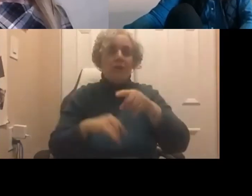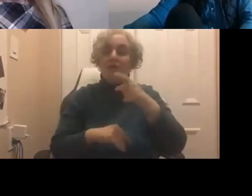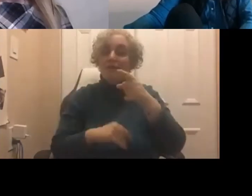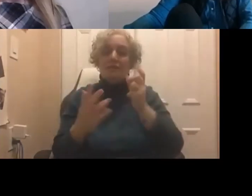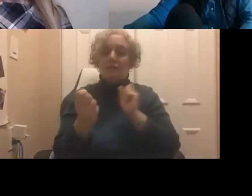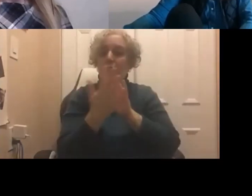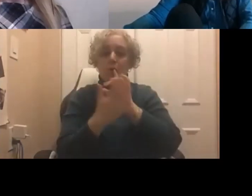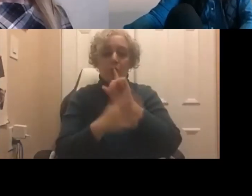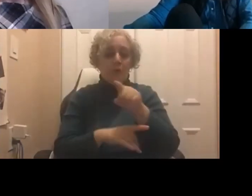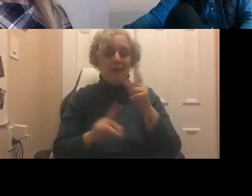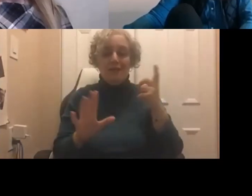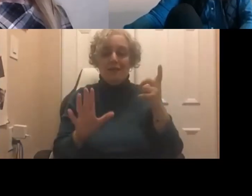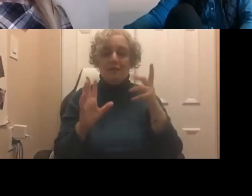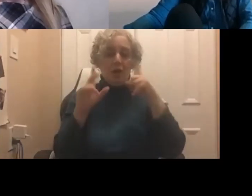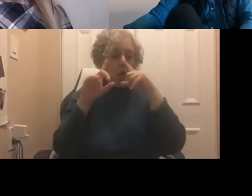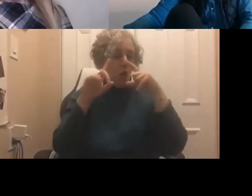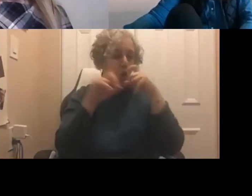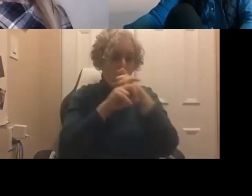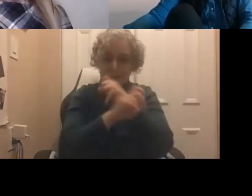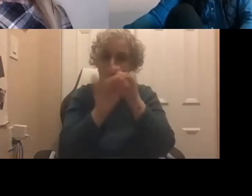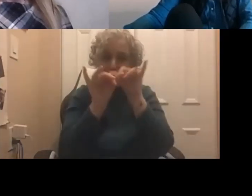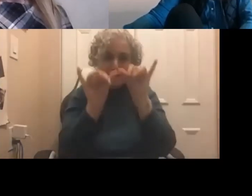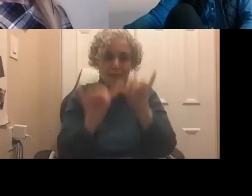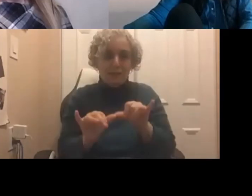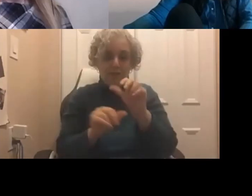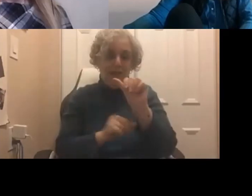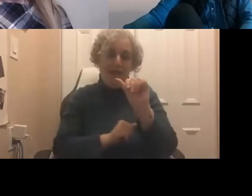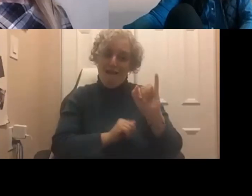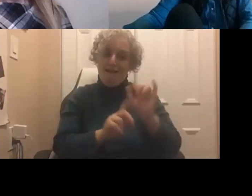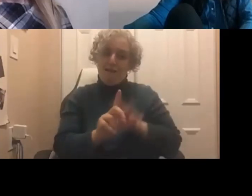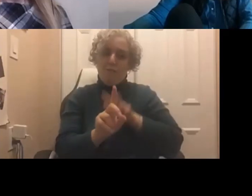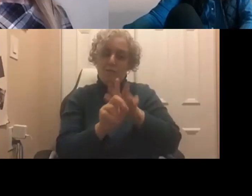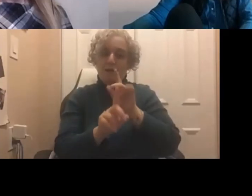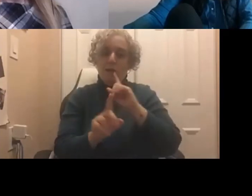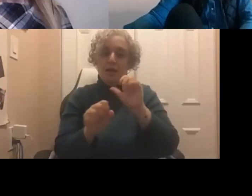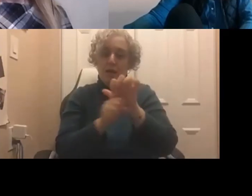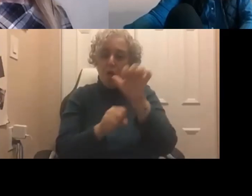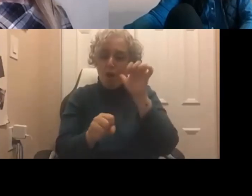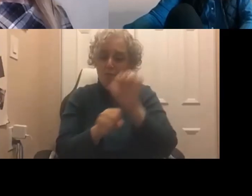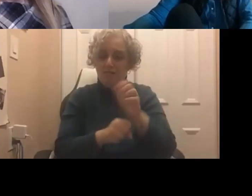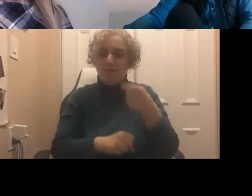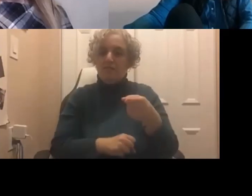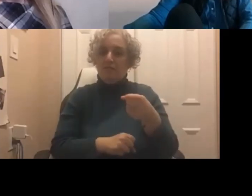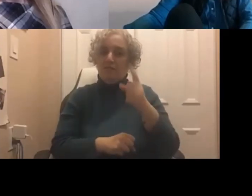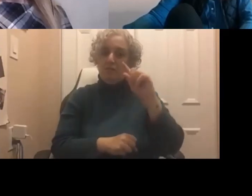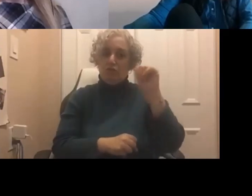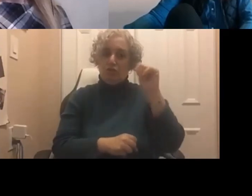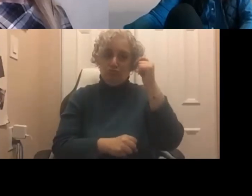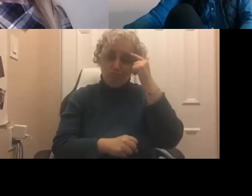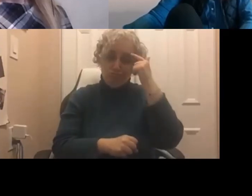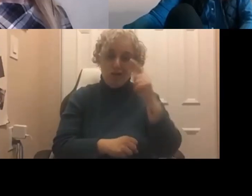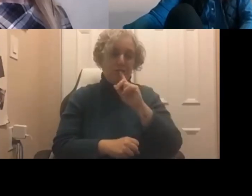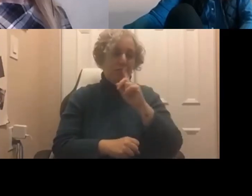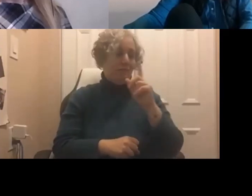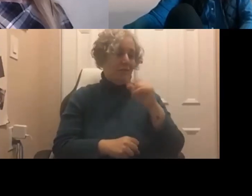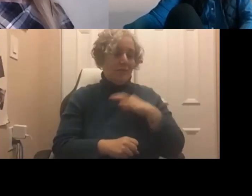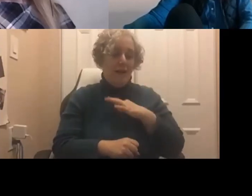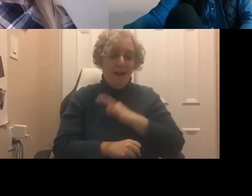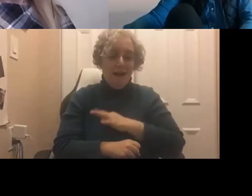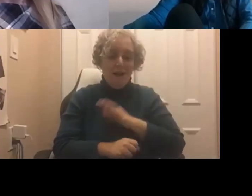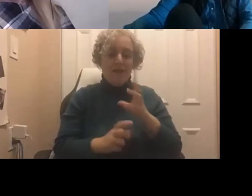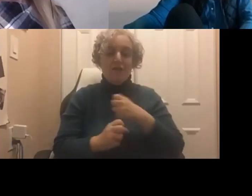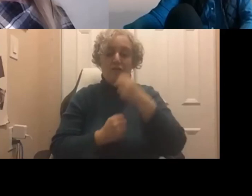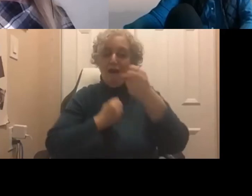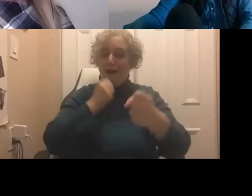complex system that we're talking about employment, and especially employment of individuals with disabilities